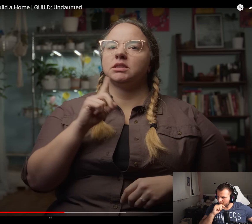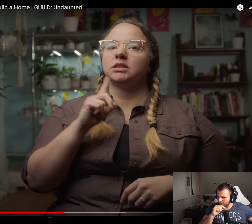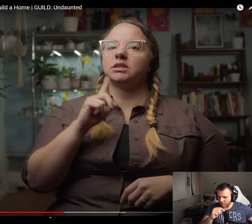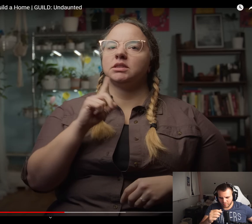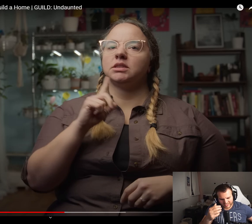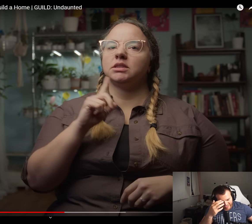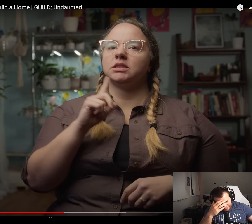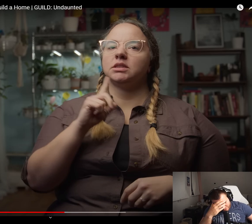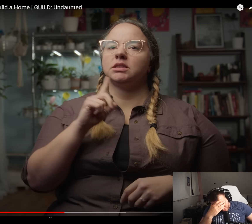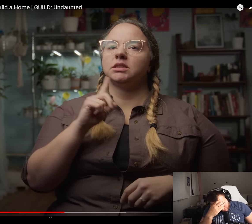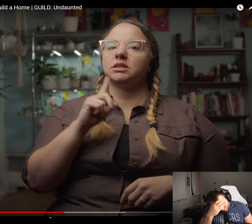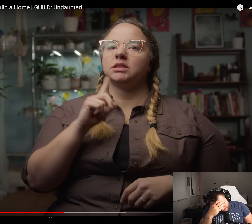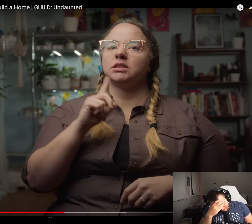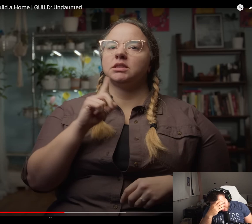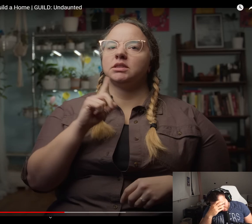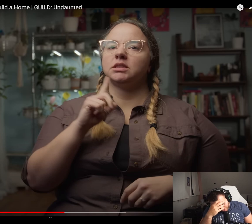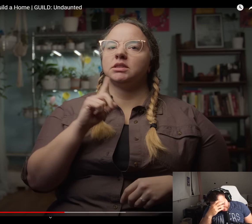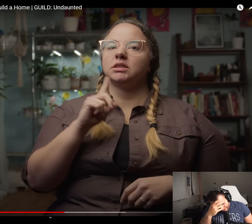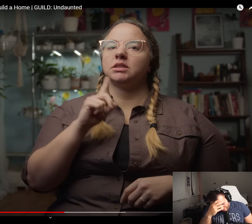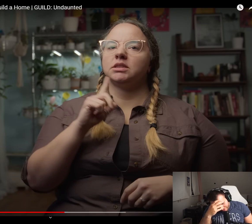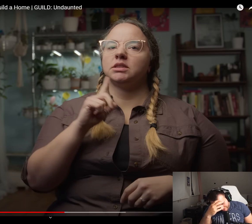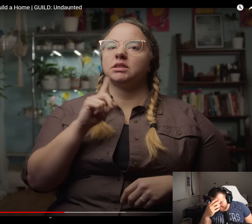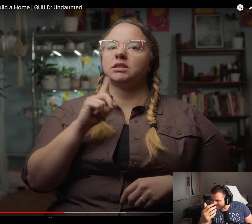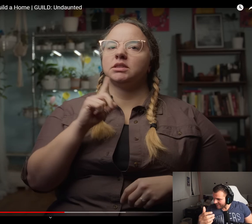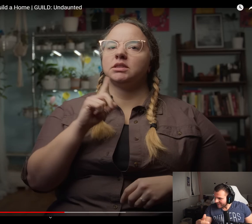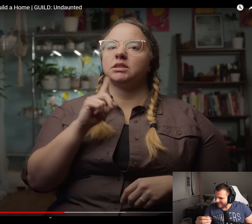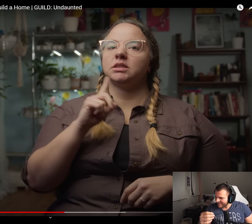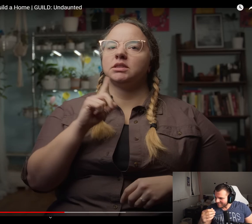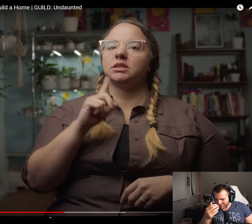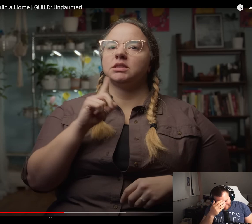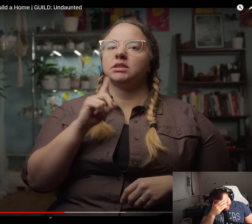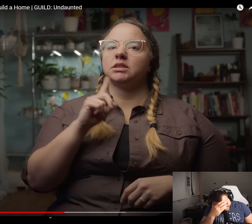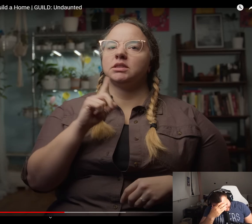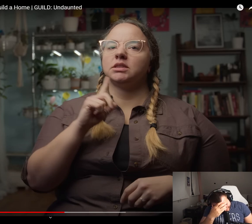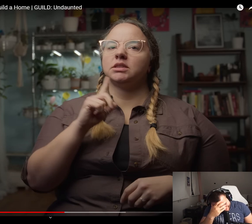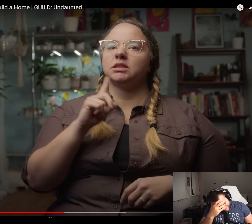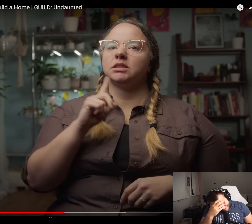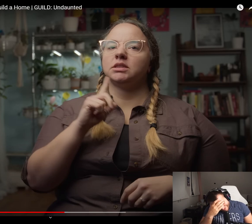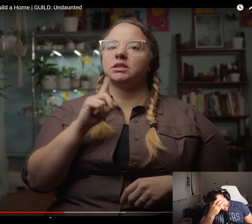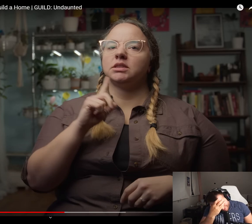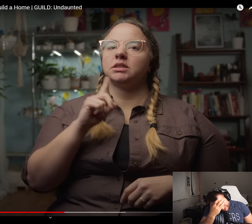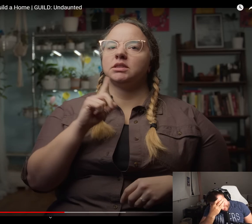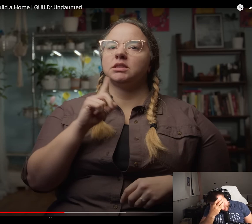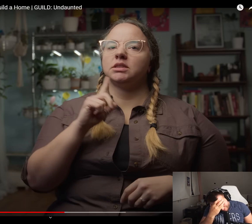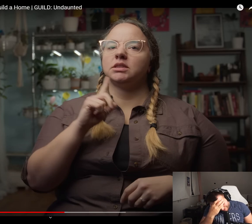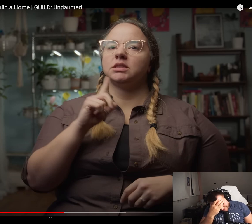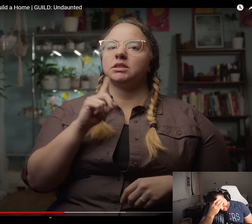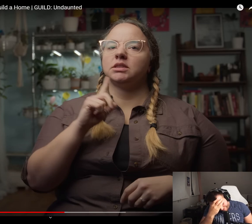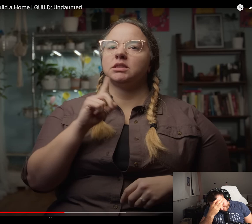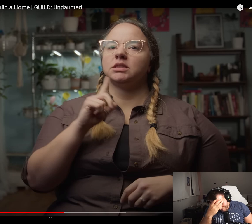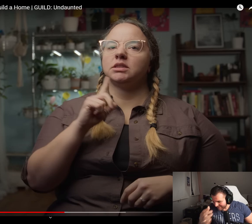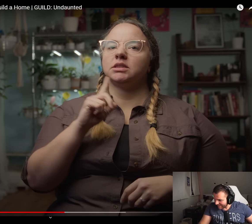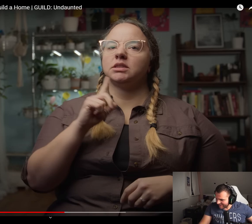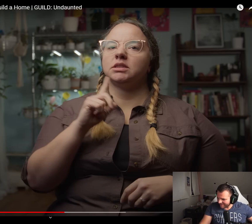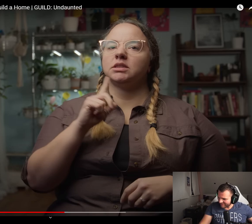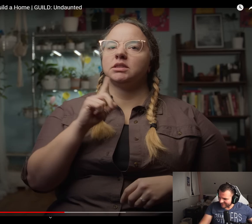Oh my god, I'm so stupid. I'm sorry. Am I... Bro, guys, shoot me in the face, please. Wait.